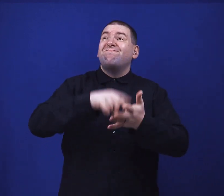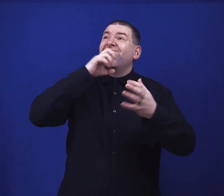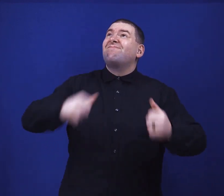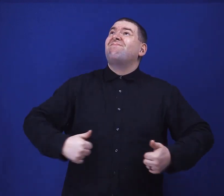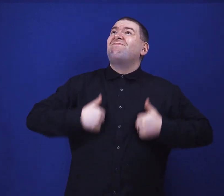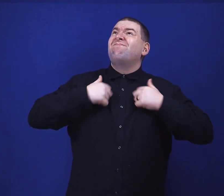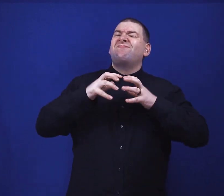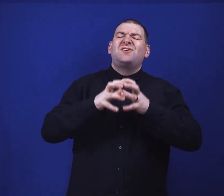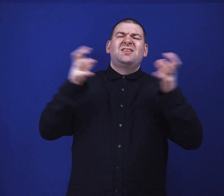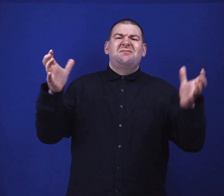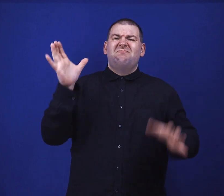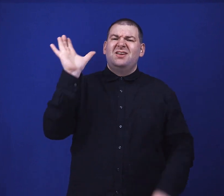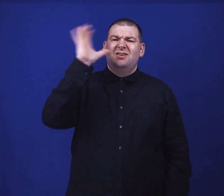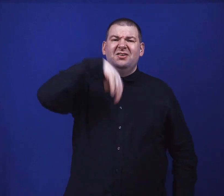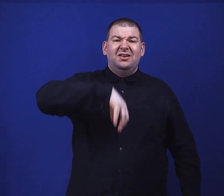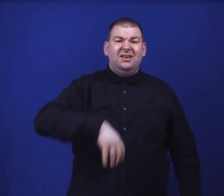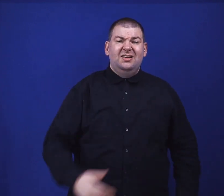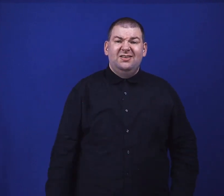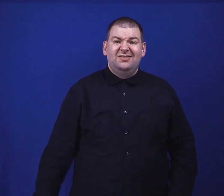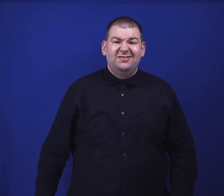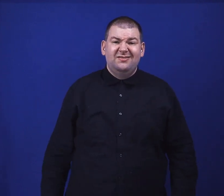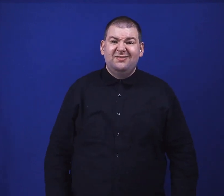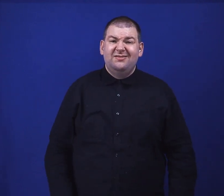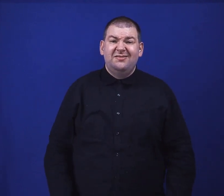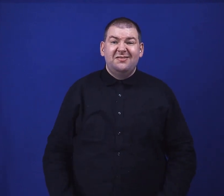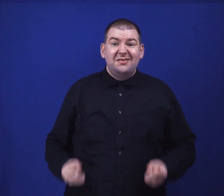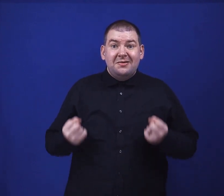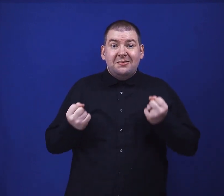This whole life is such a mystery